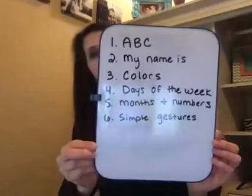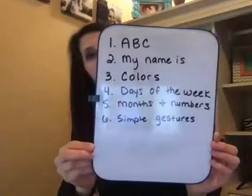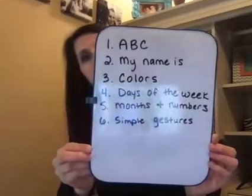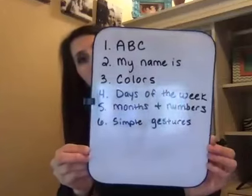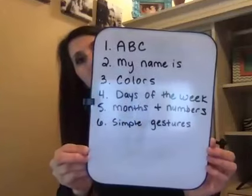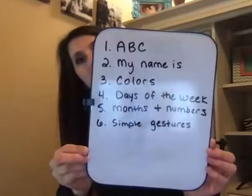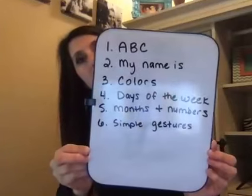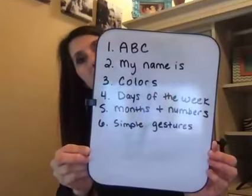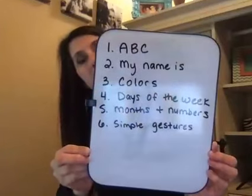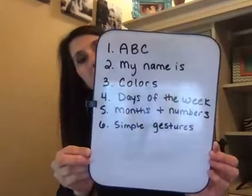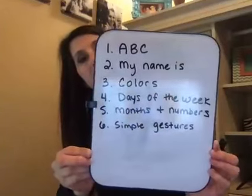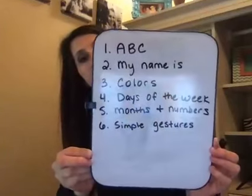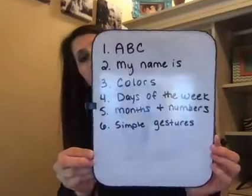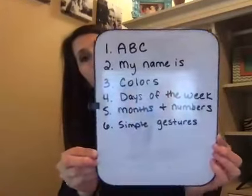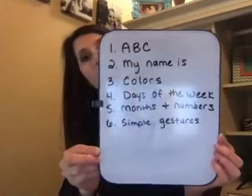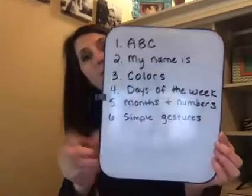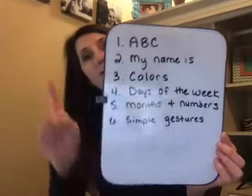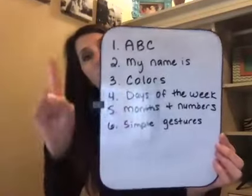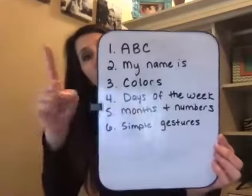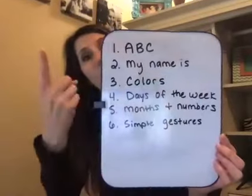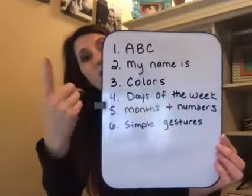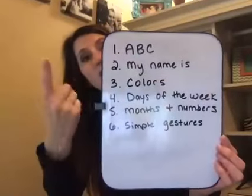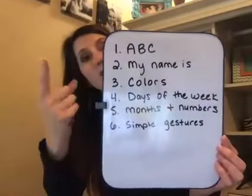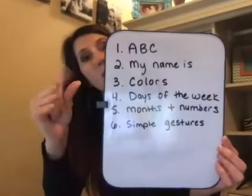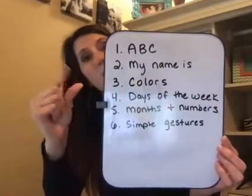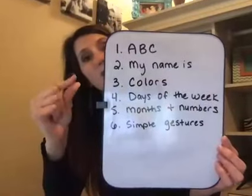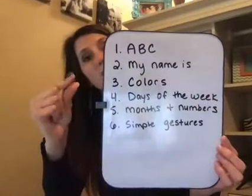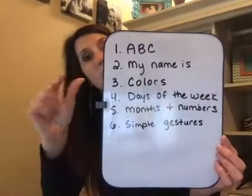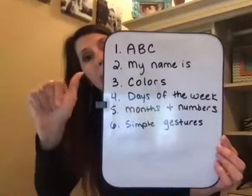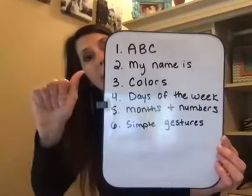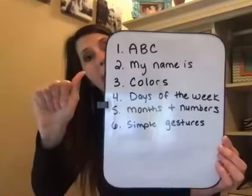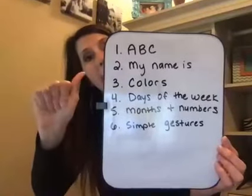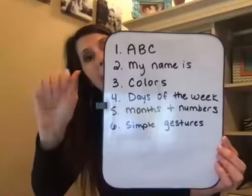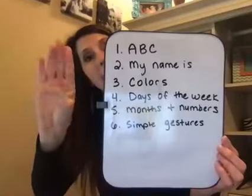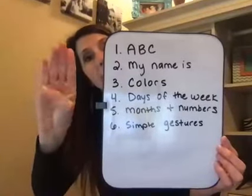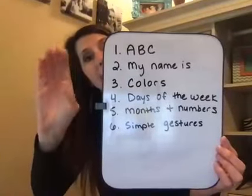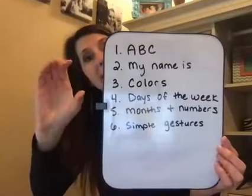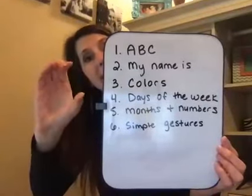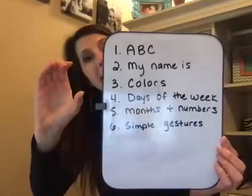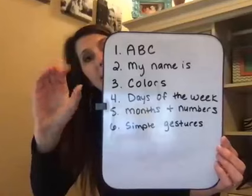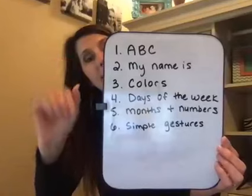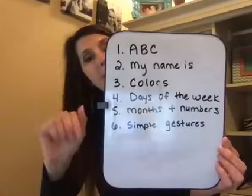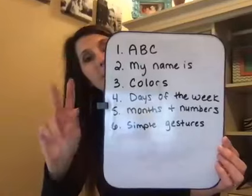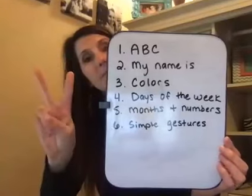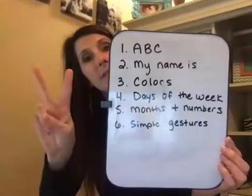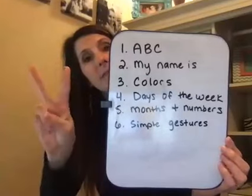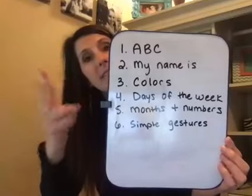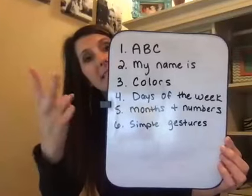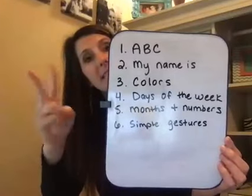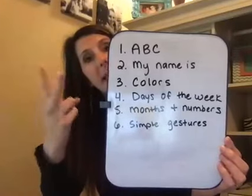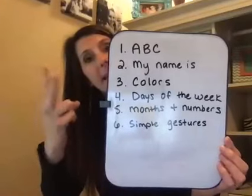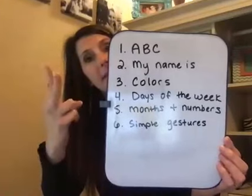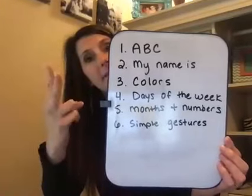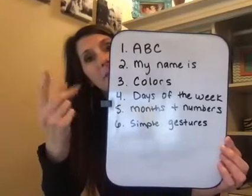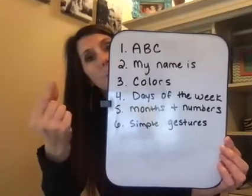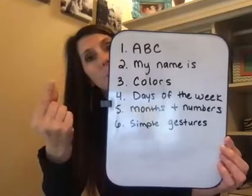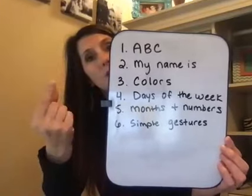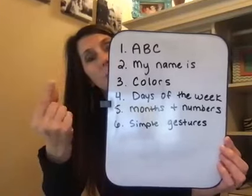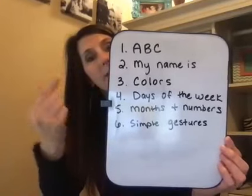See, first we're doing ABC. The second we're doing